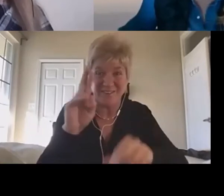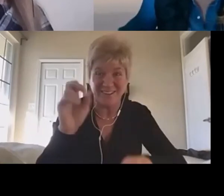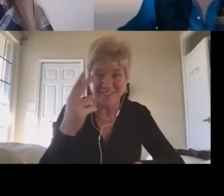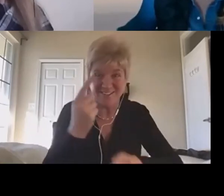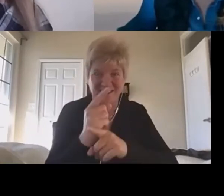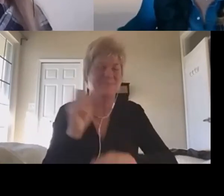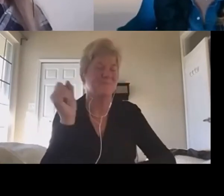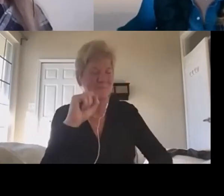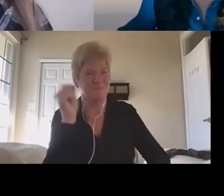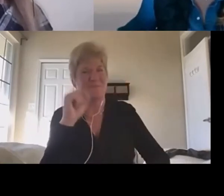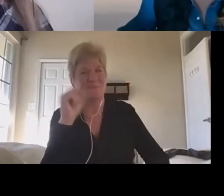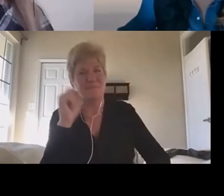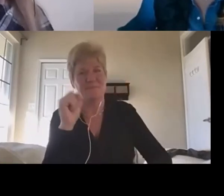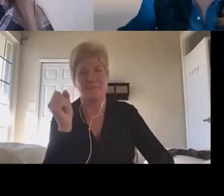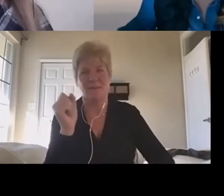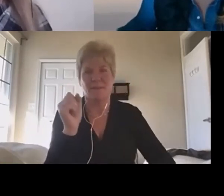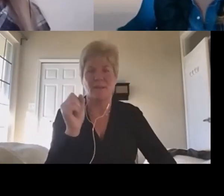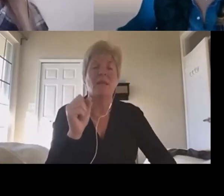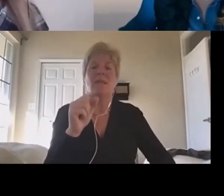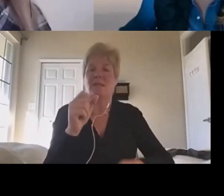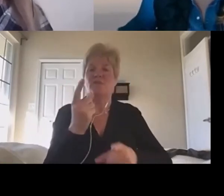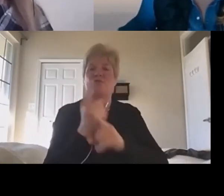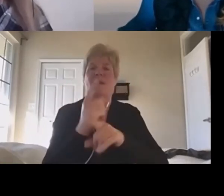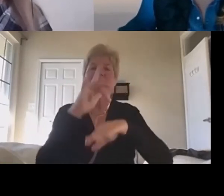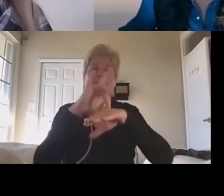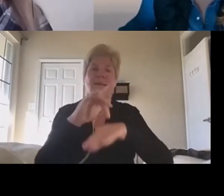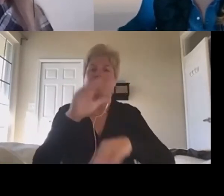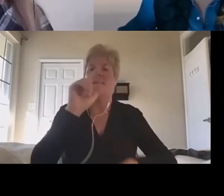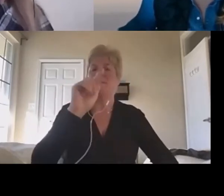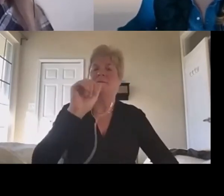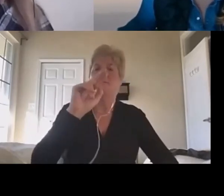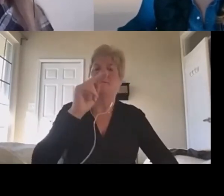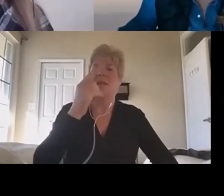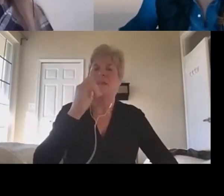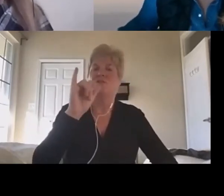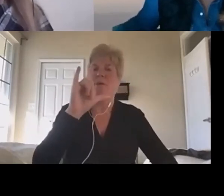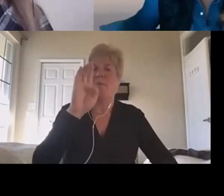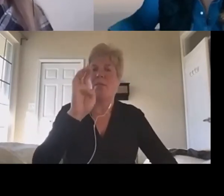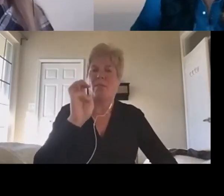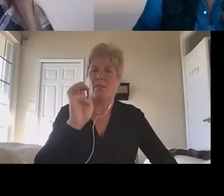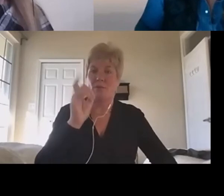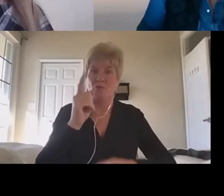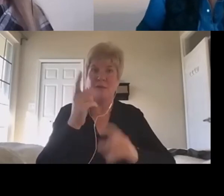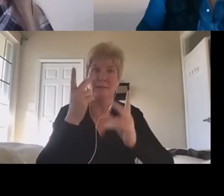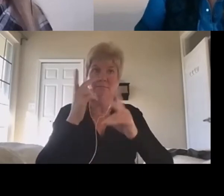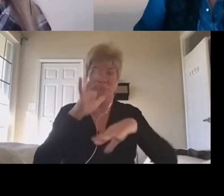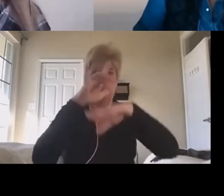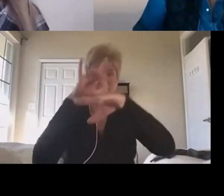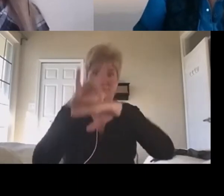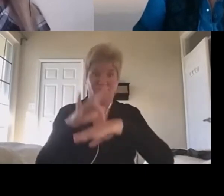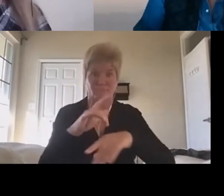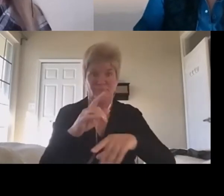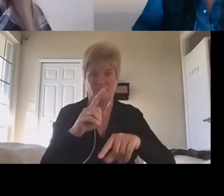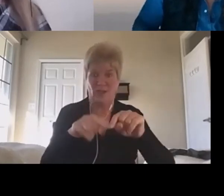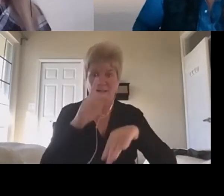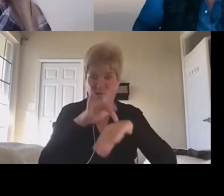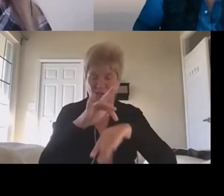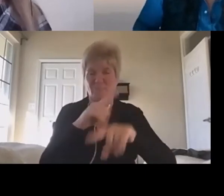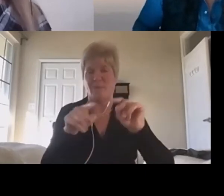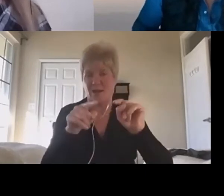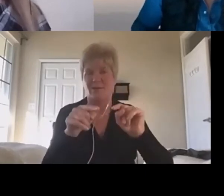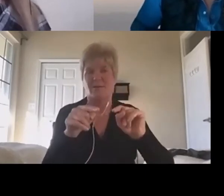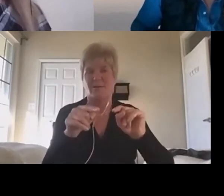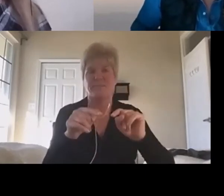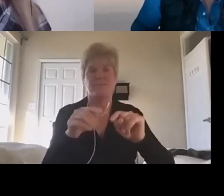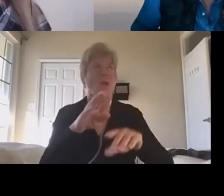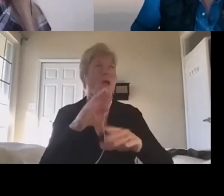it's very tangible, right? Just we're not measuring it properly. I get very frustrated when